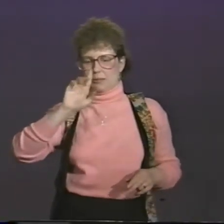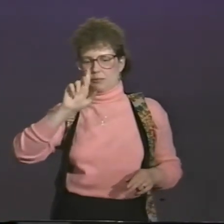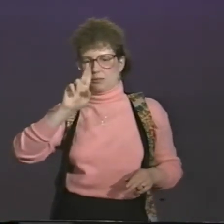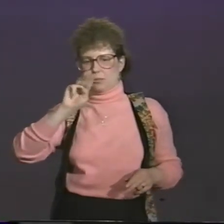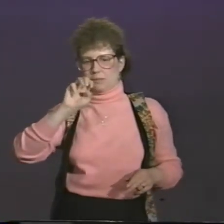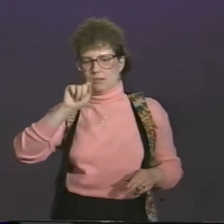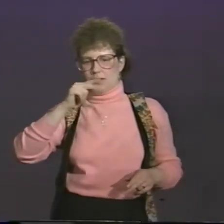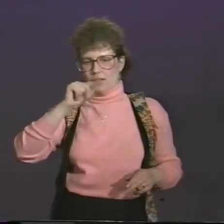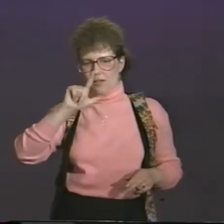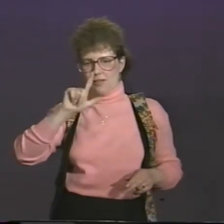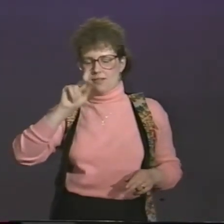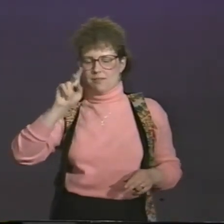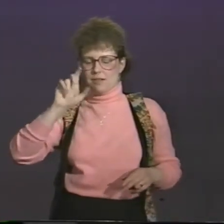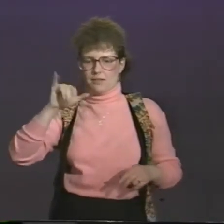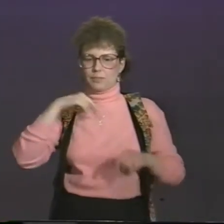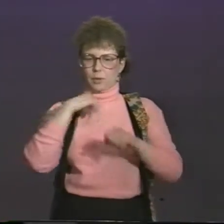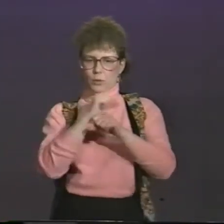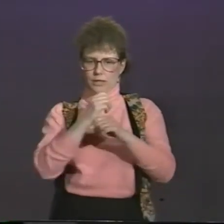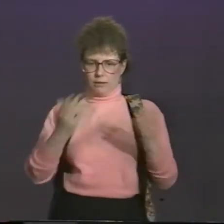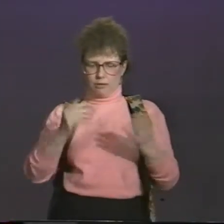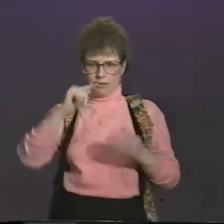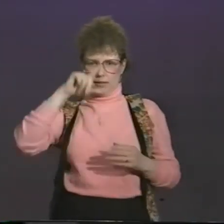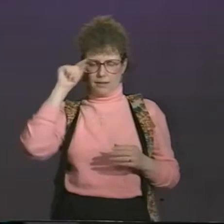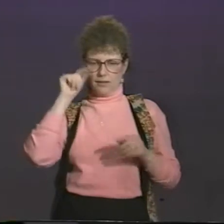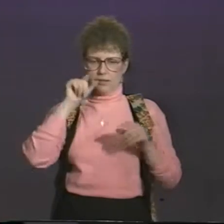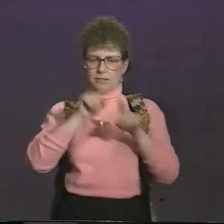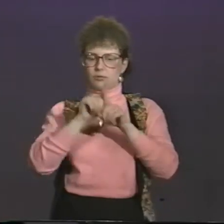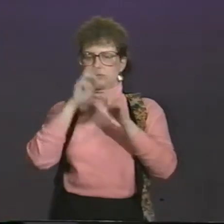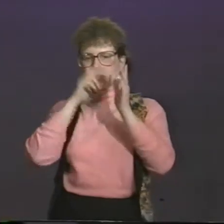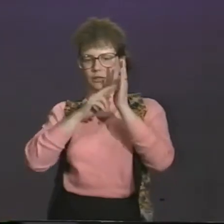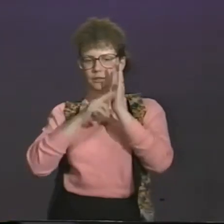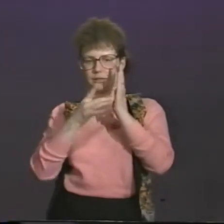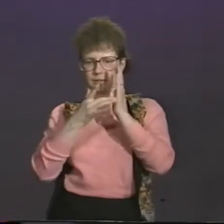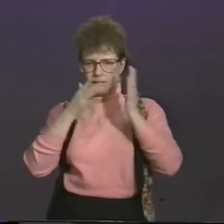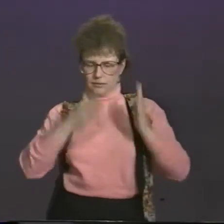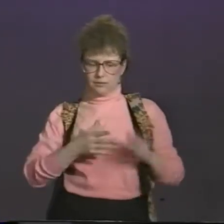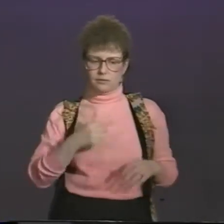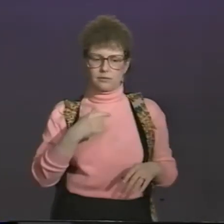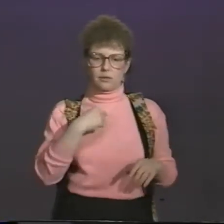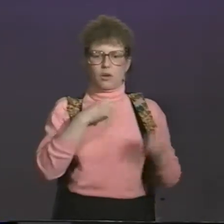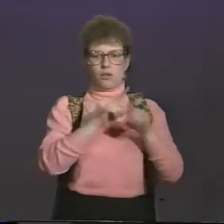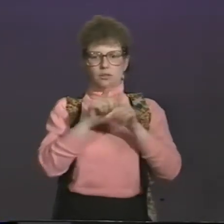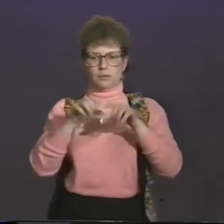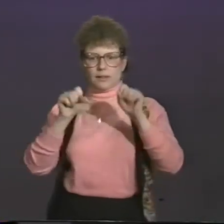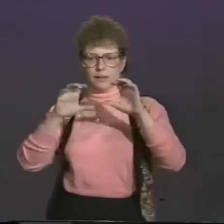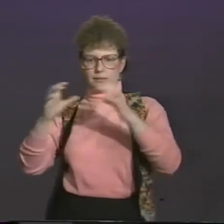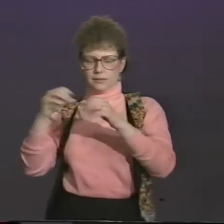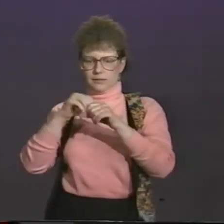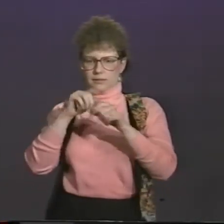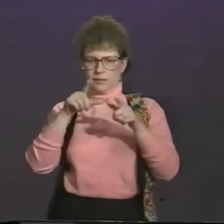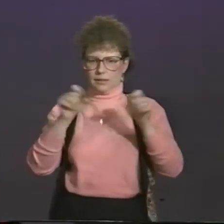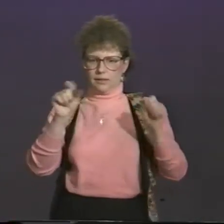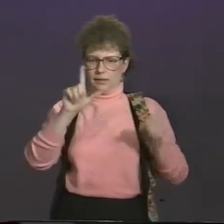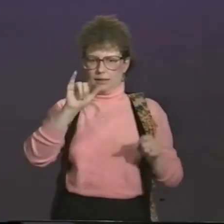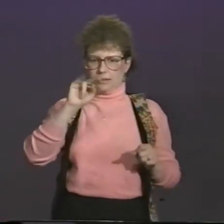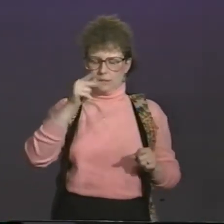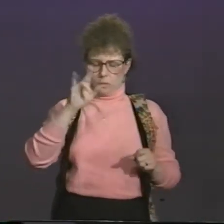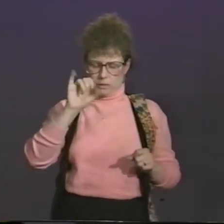My name is Arlene Blumenthal-Kelly. I work at Gallaudet as a research technician. I also take classes